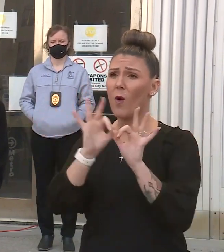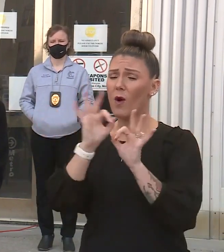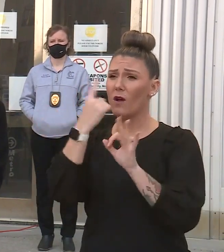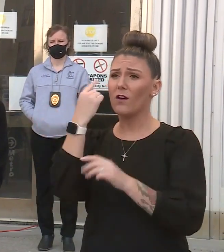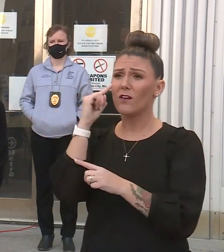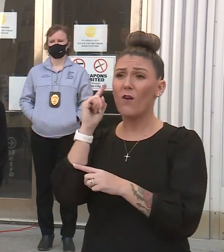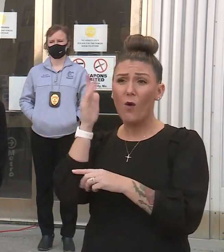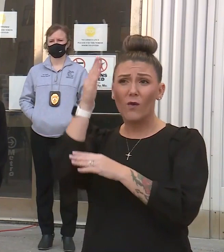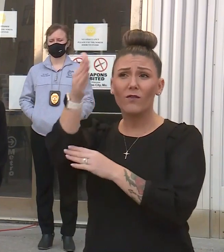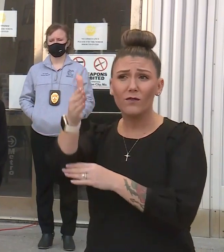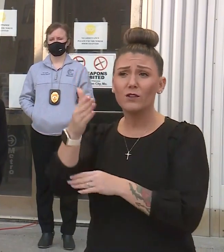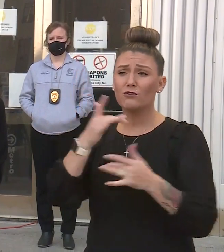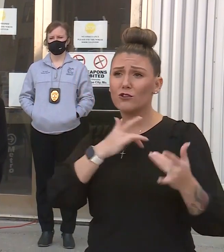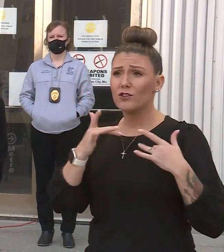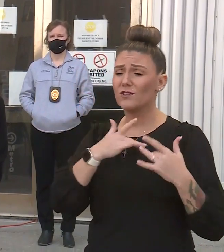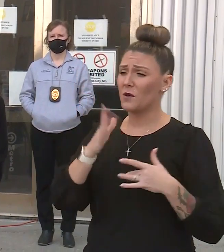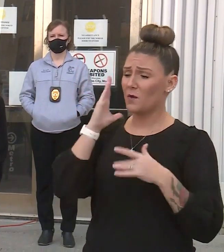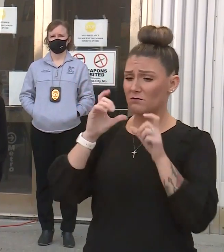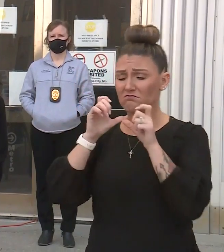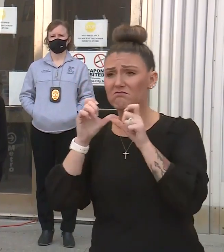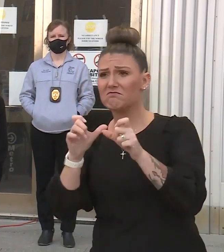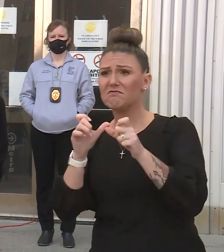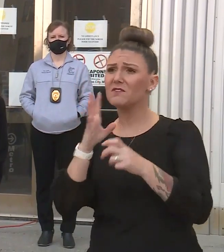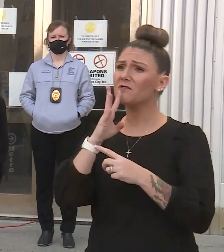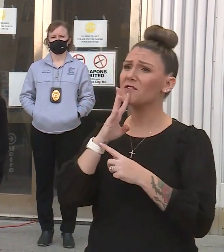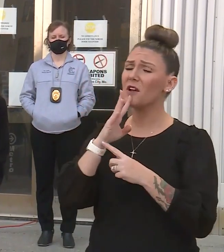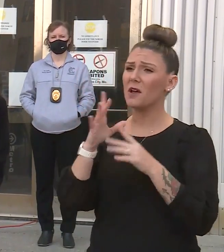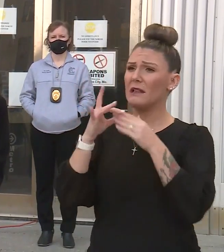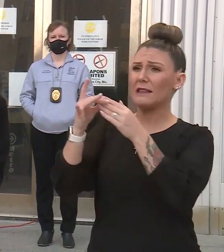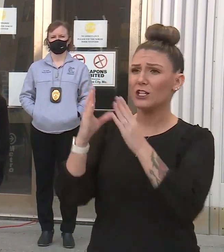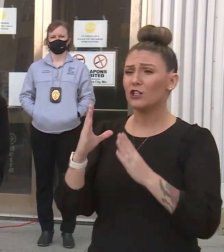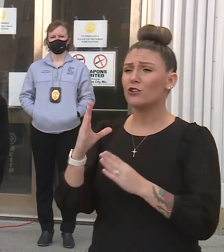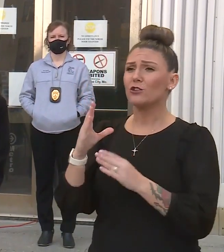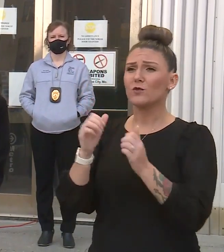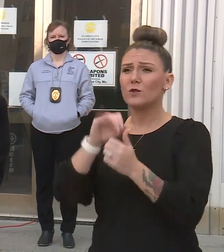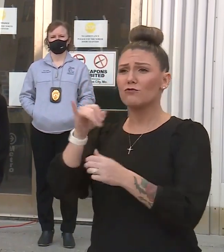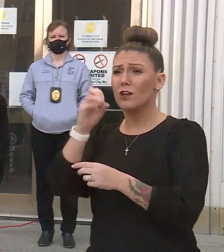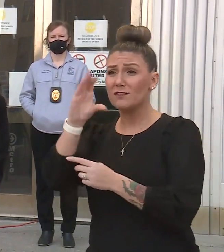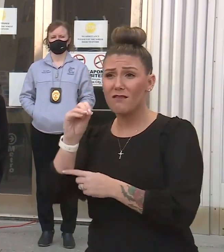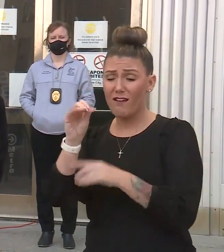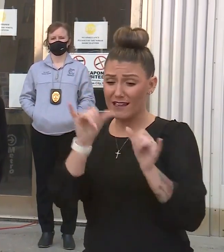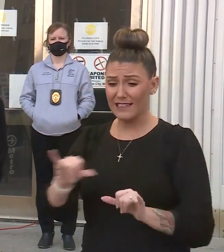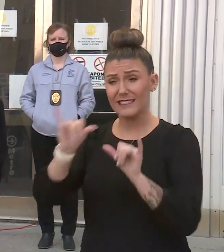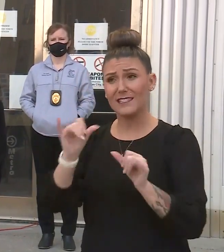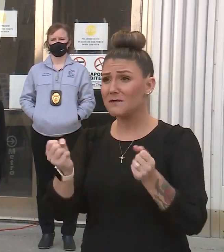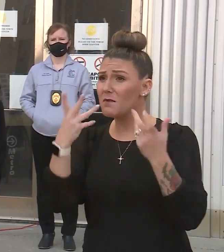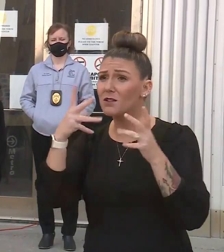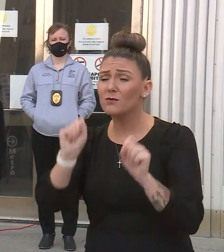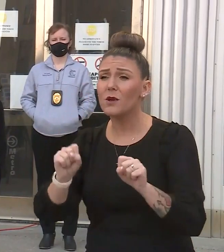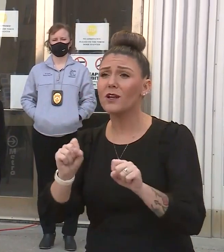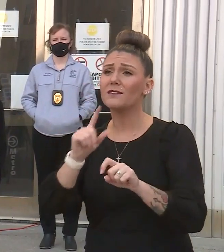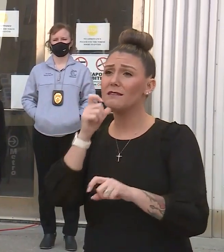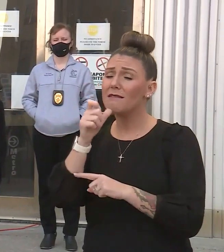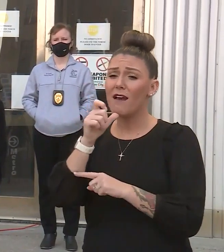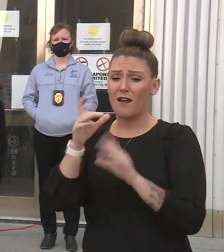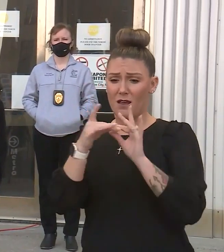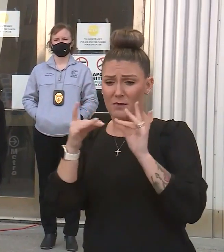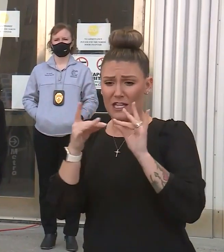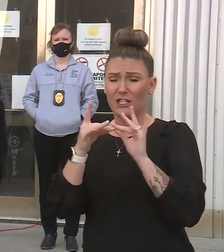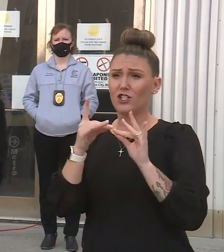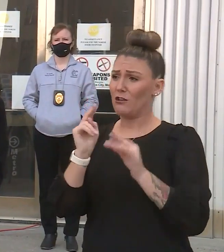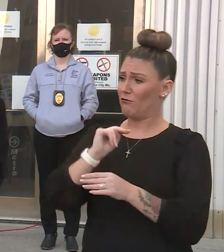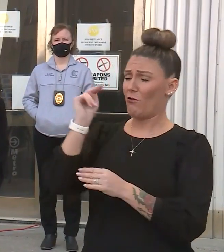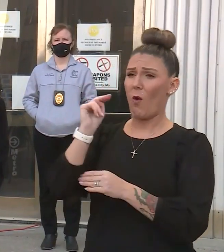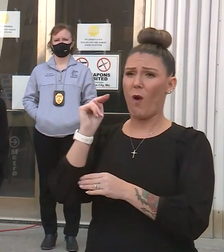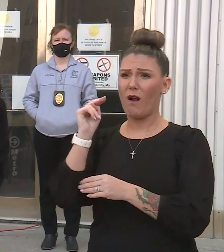concerns. I will continue to talk to leadership in Johnson County and would love for us to be as consistent as we can, not to mention the fact that we also have Northland counties claim